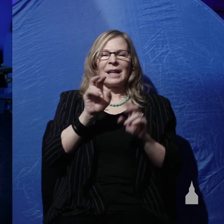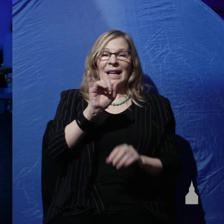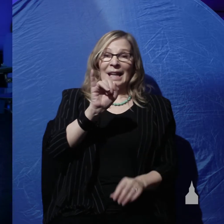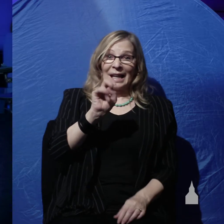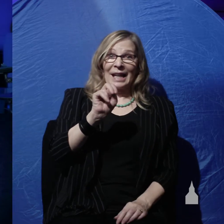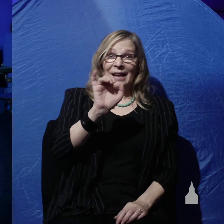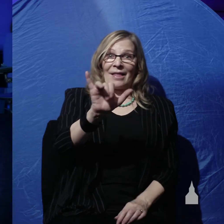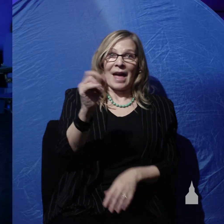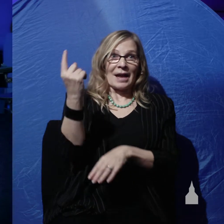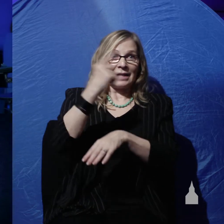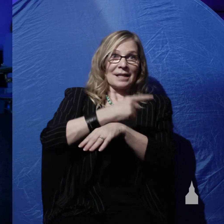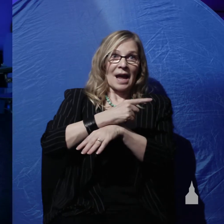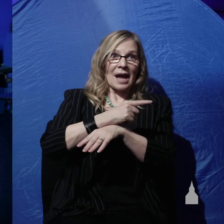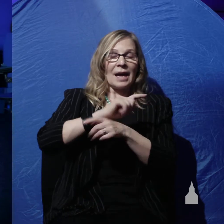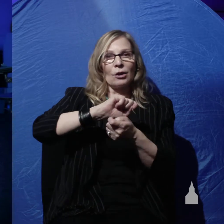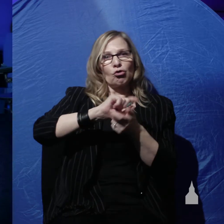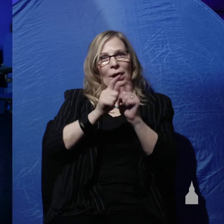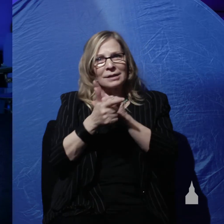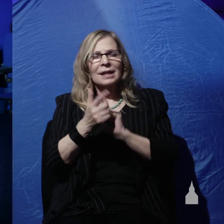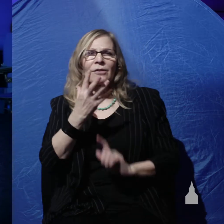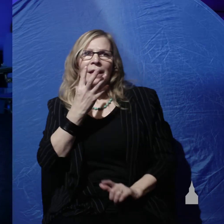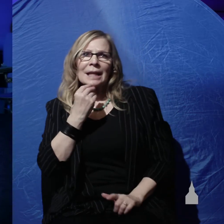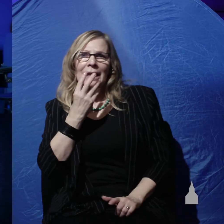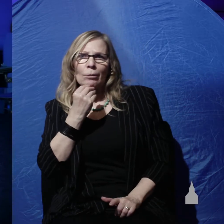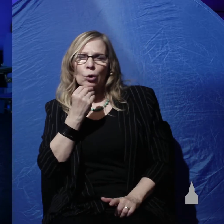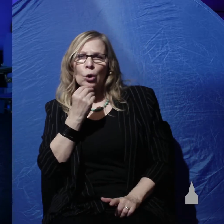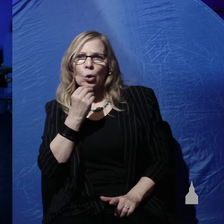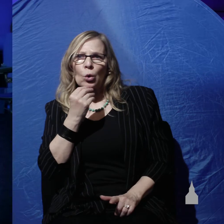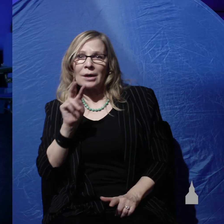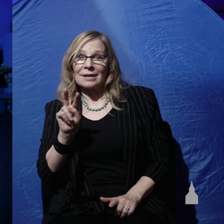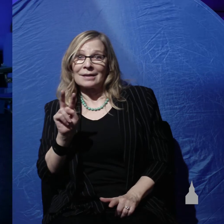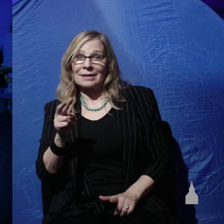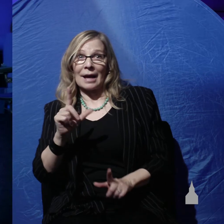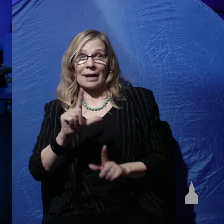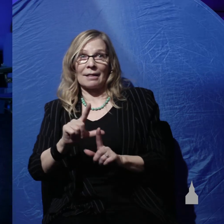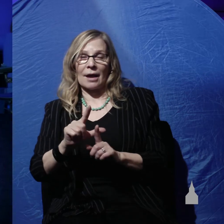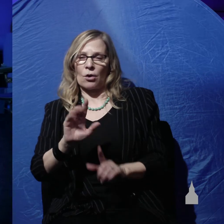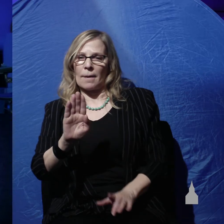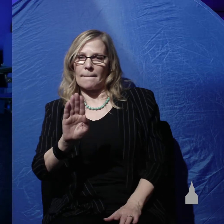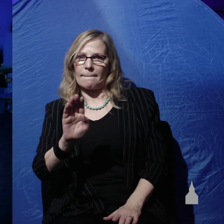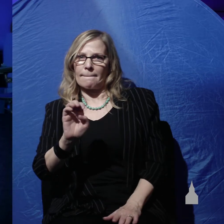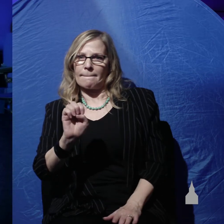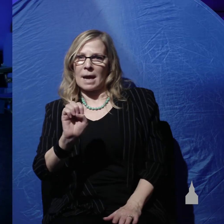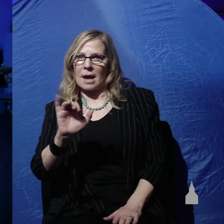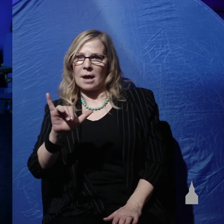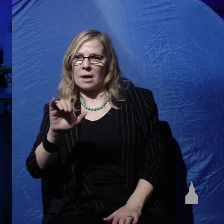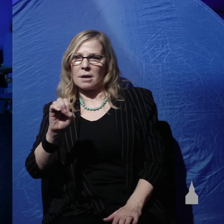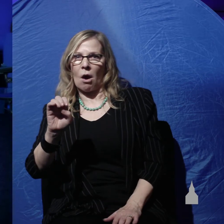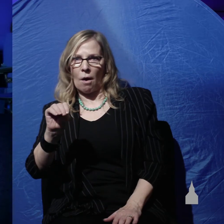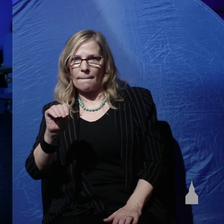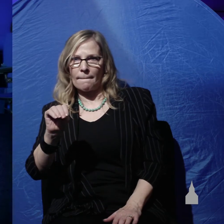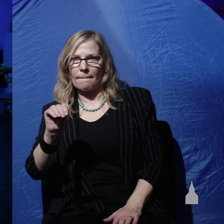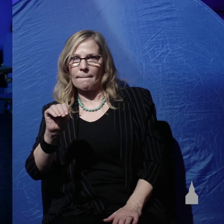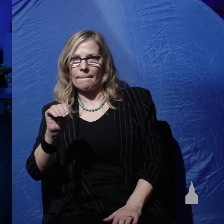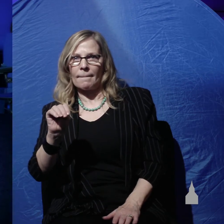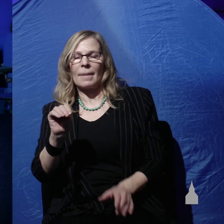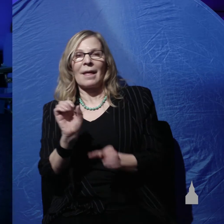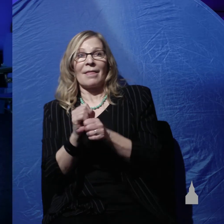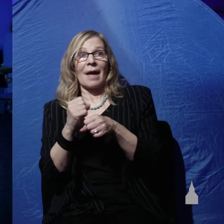Be-Yom. It's the Hebrew second letter, Beit, attached to Yom. It makes a prepositional phrase. In